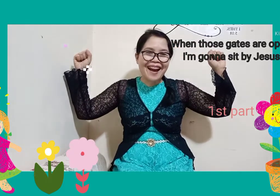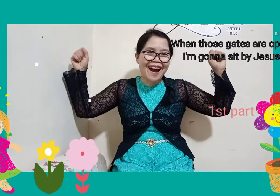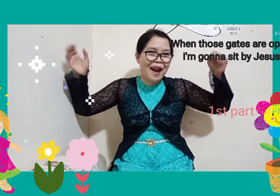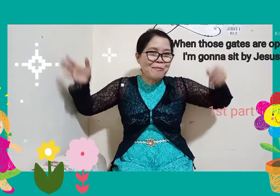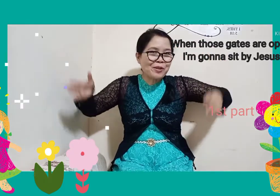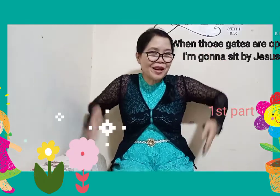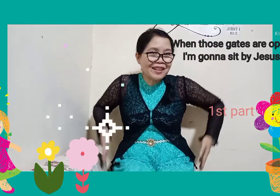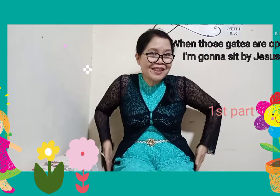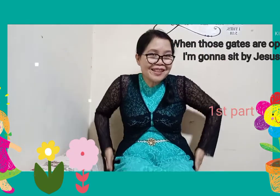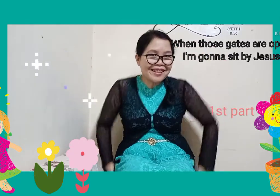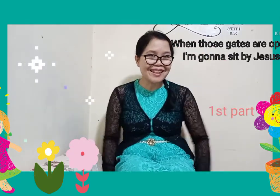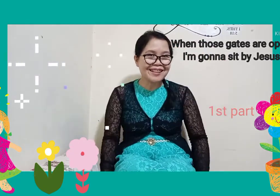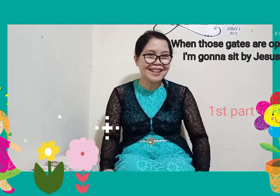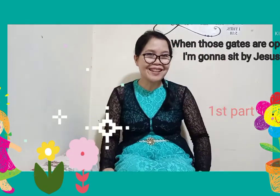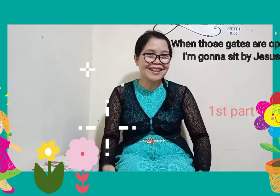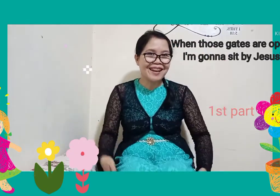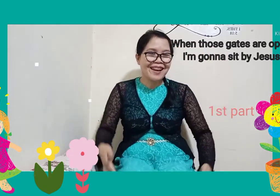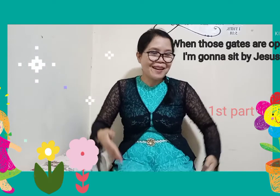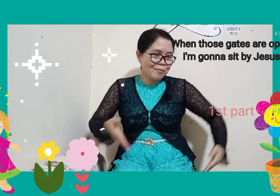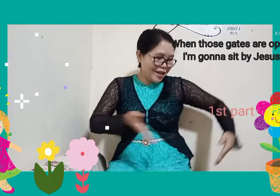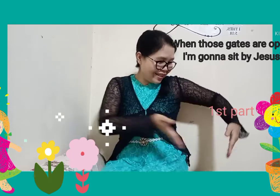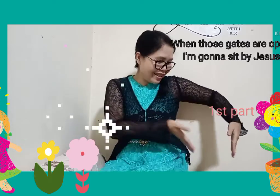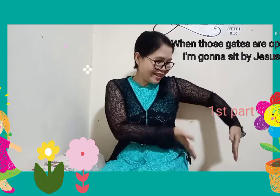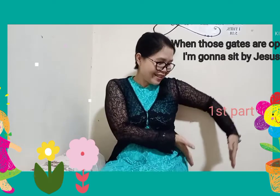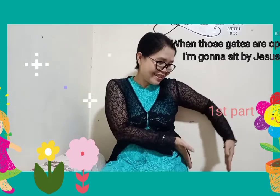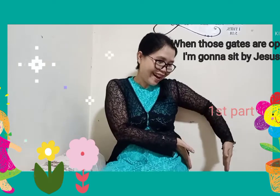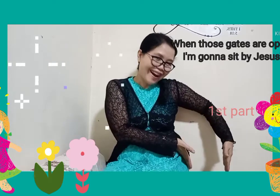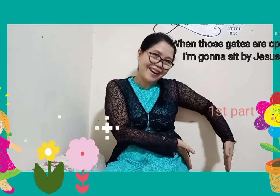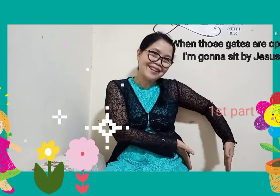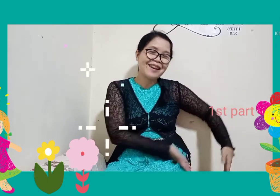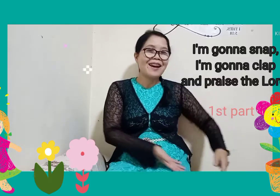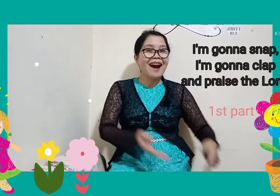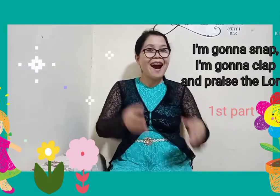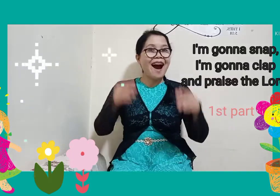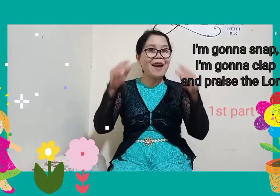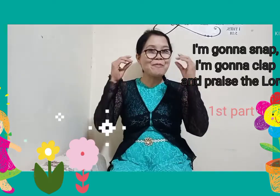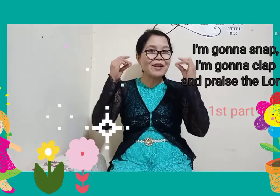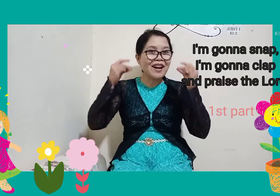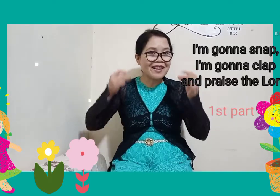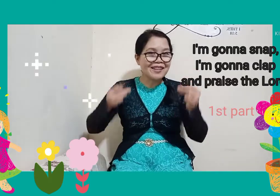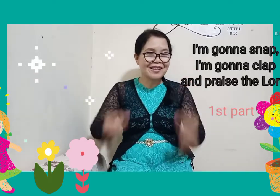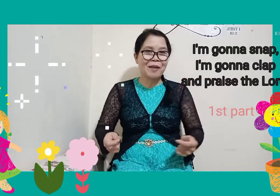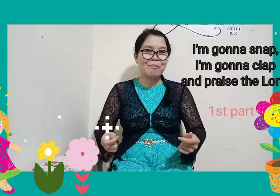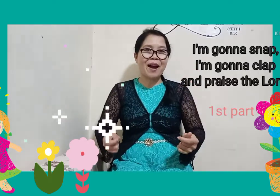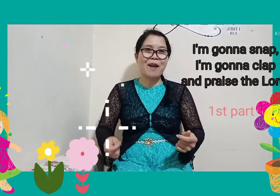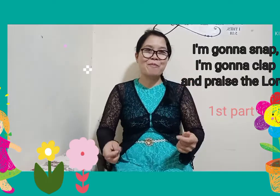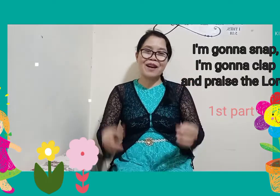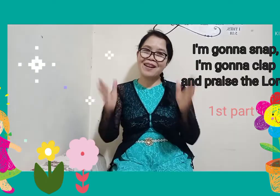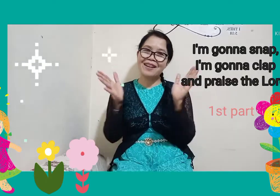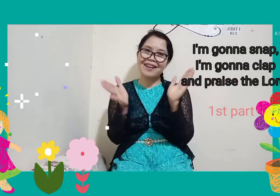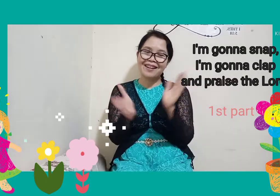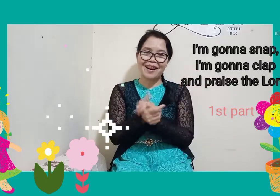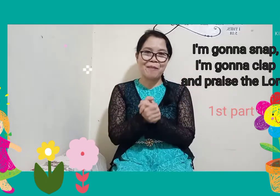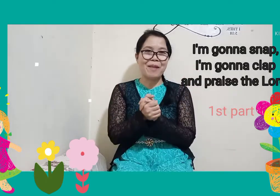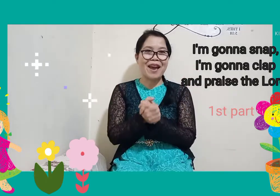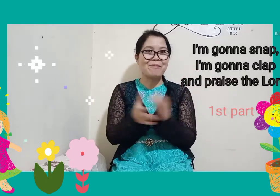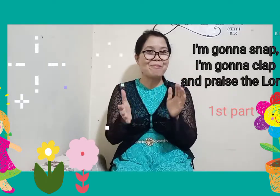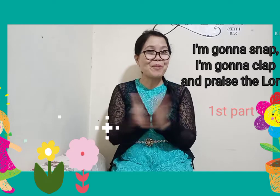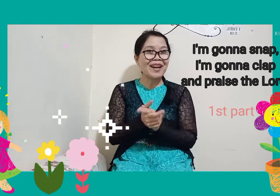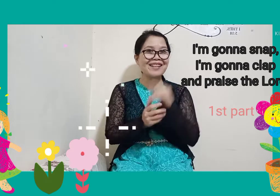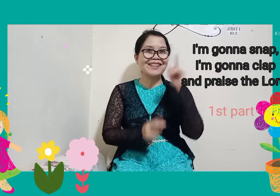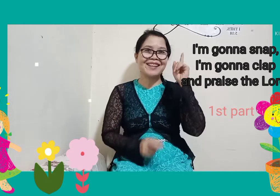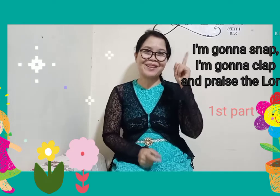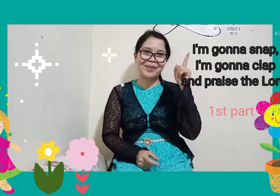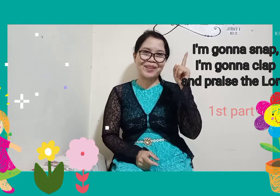I'm gonna sit by Jesus side I'm gonna snap I'm gonna clap